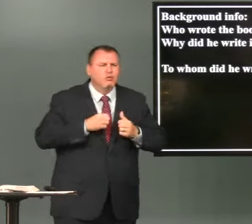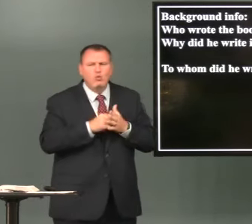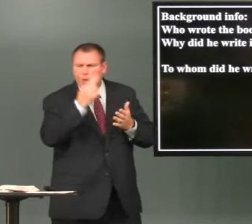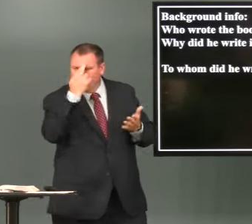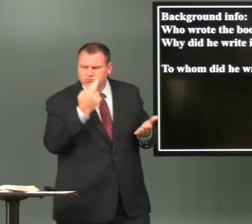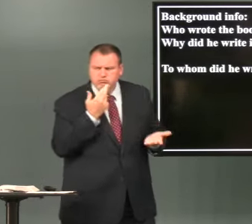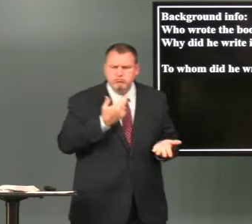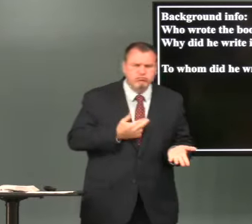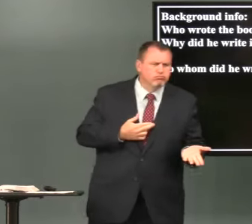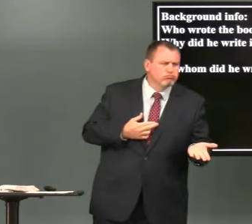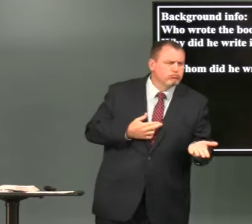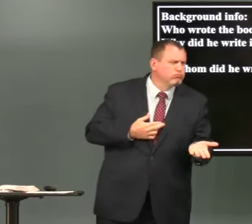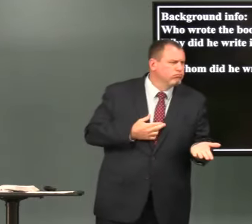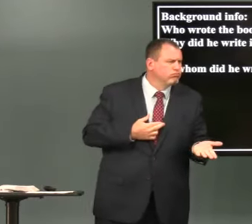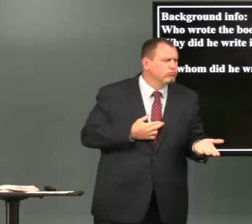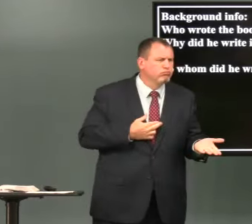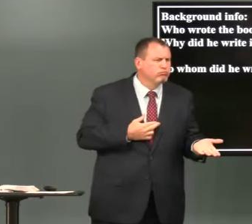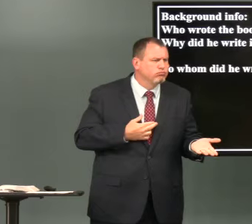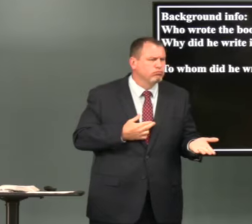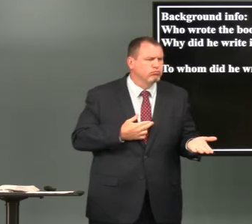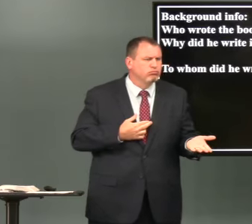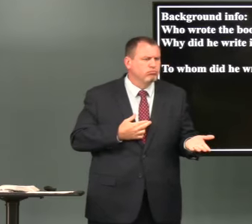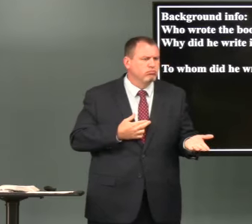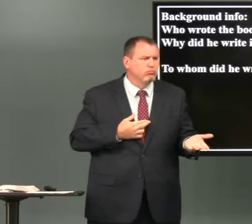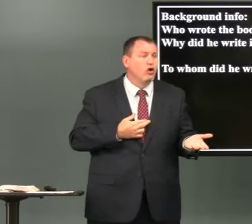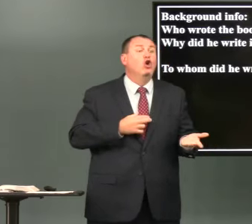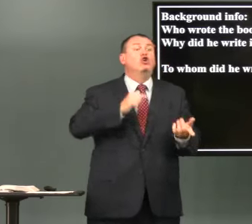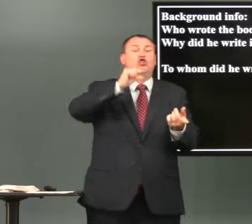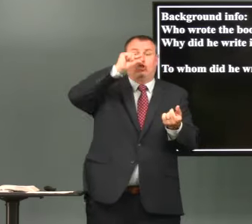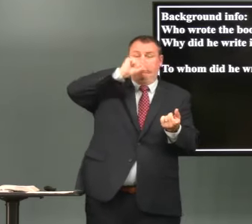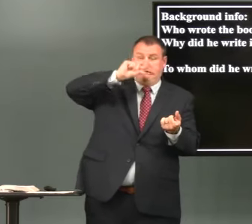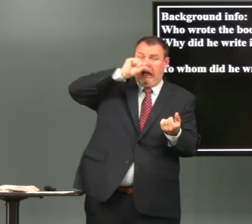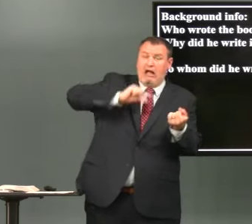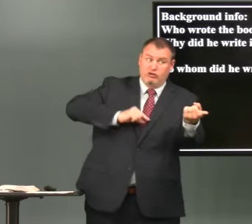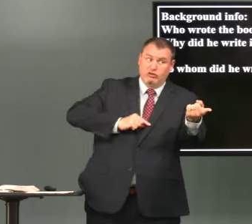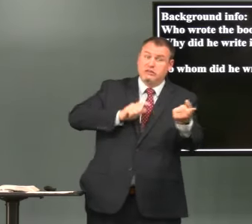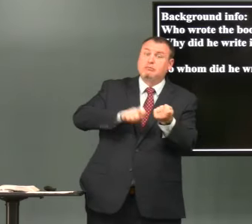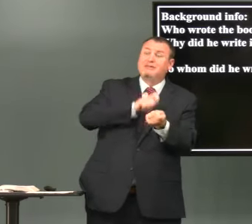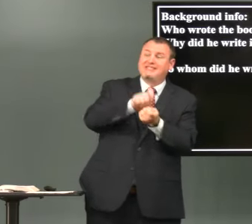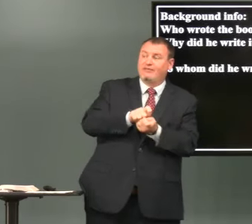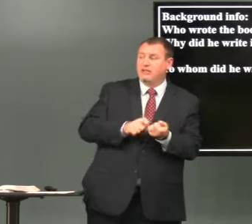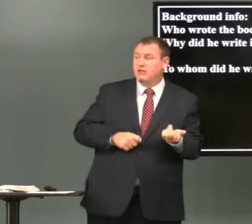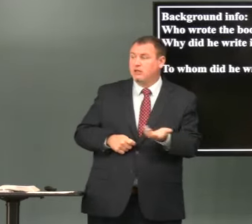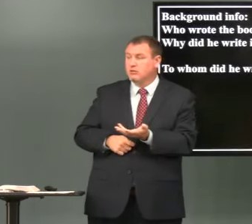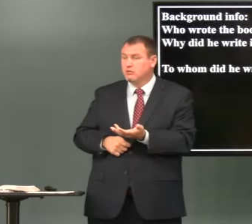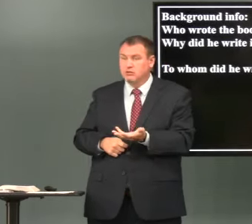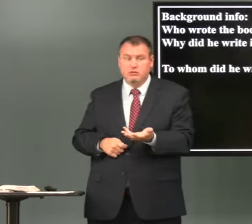who lives in rome tell me gentiles specifically